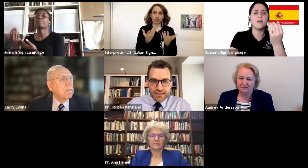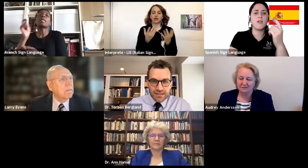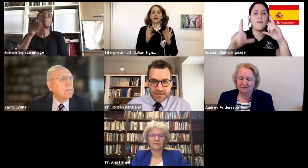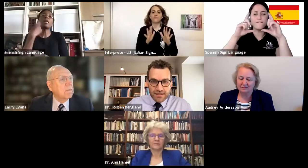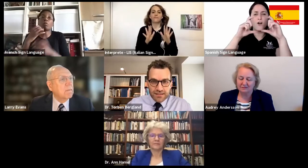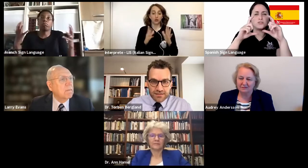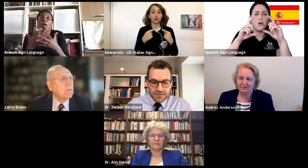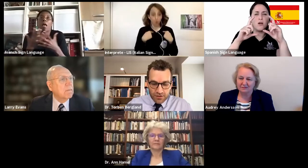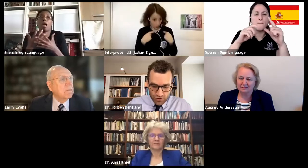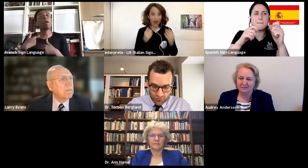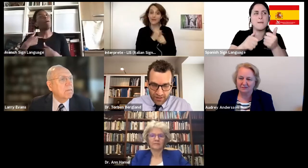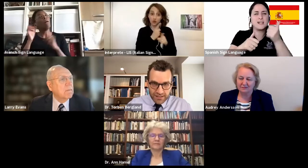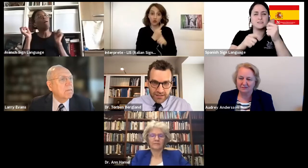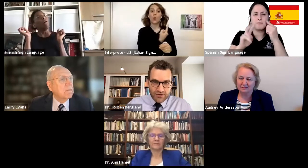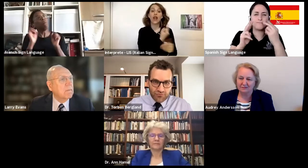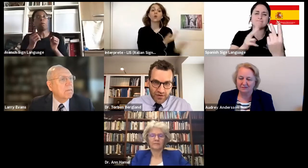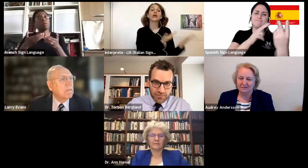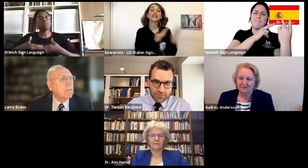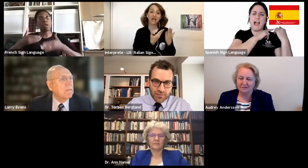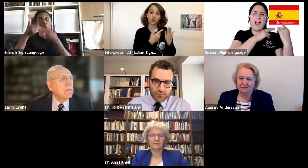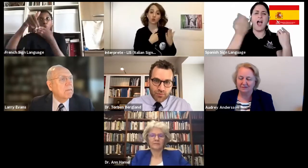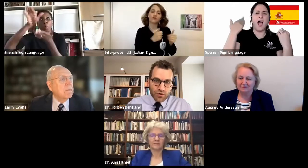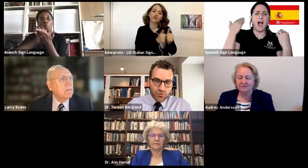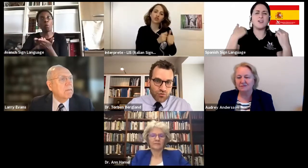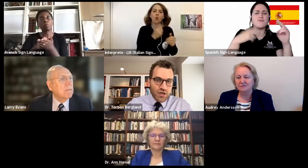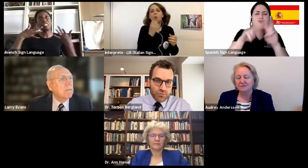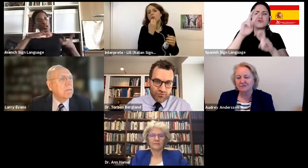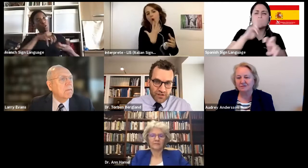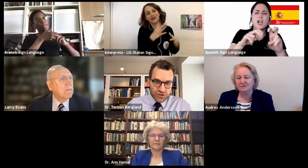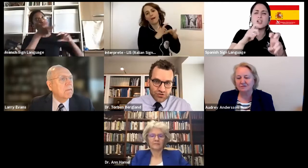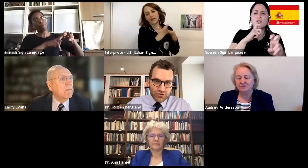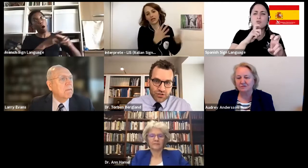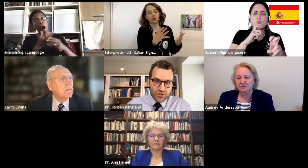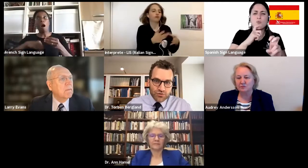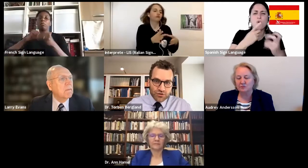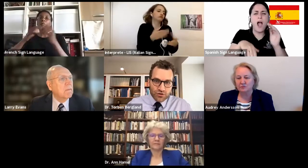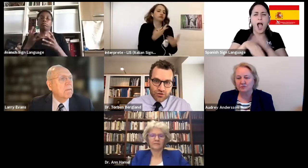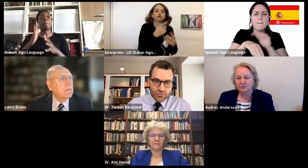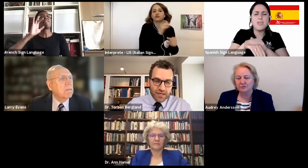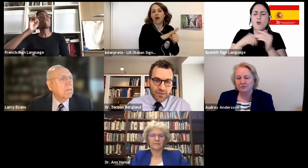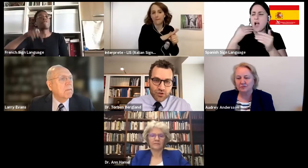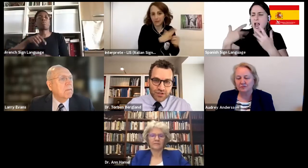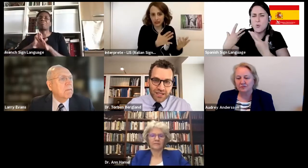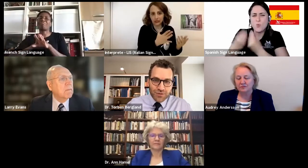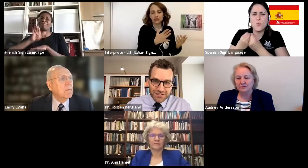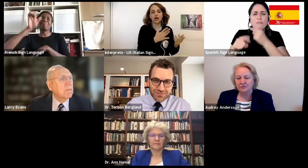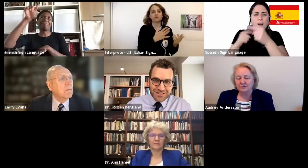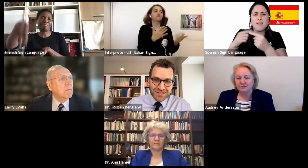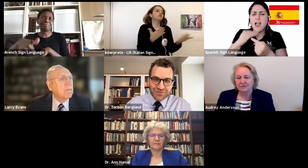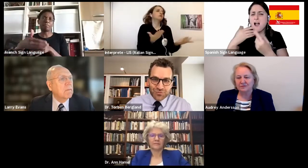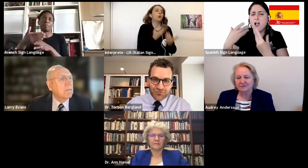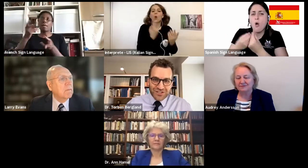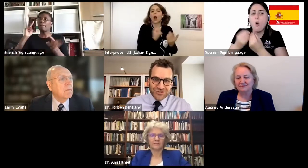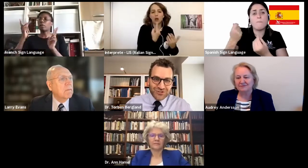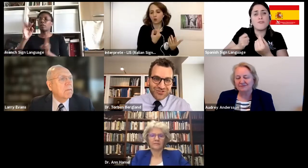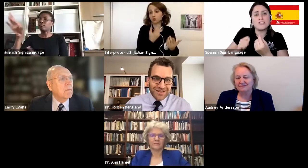a good friend, family member, or a professional you can talk with. I'm not in any way dismissing